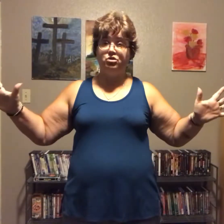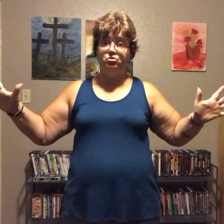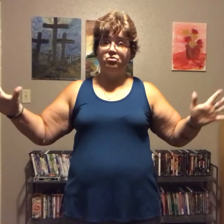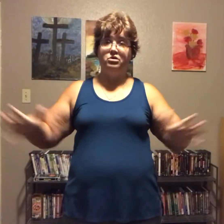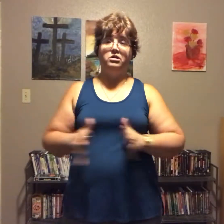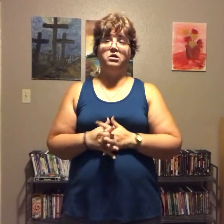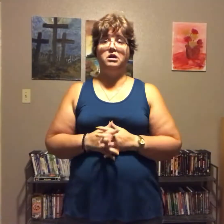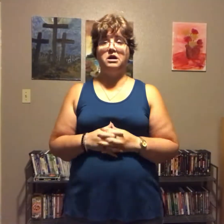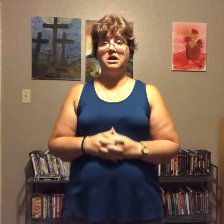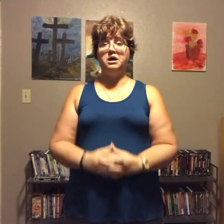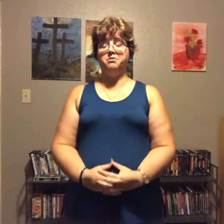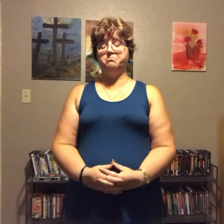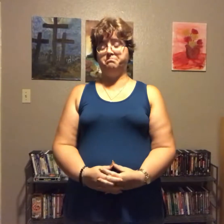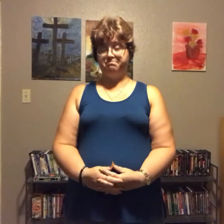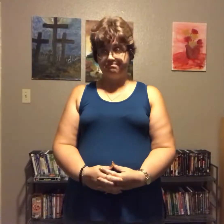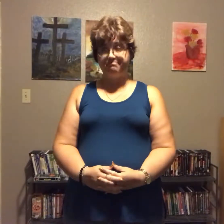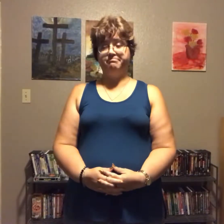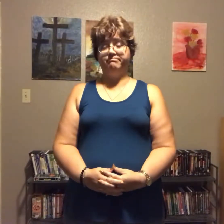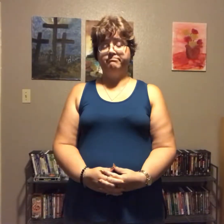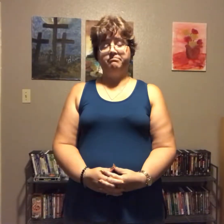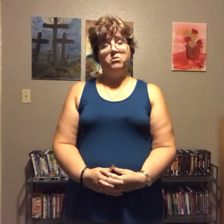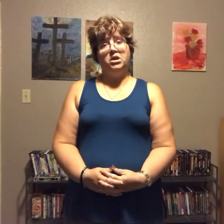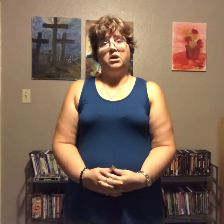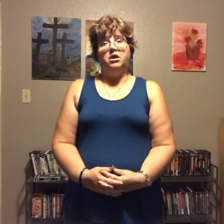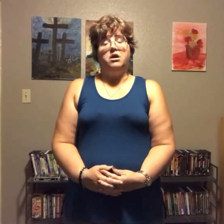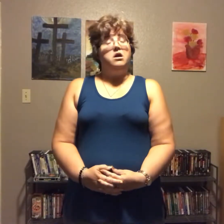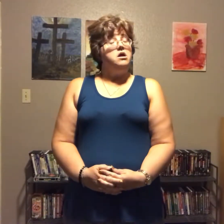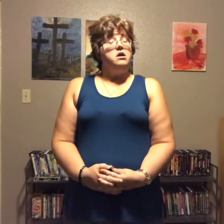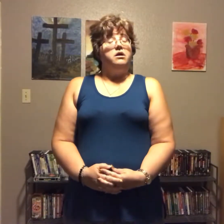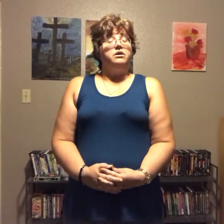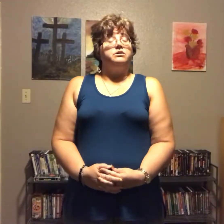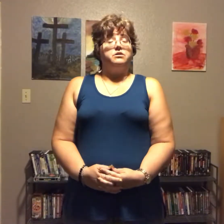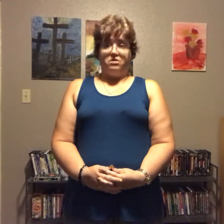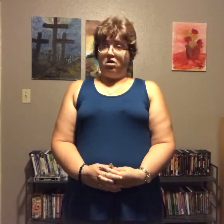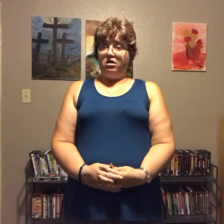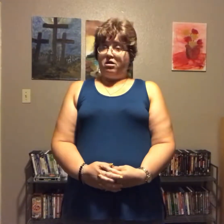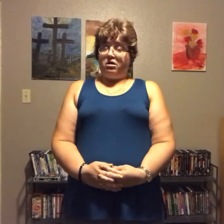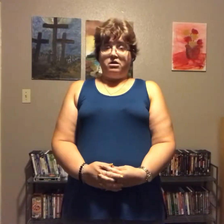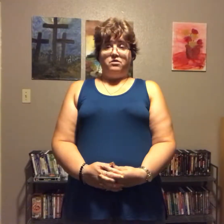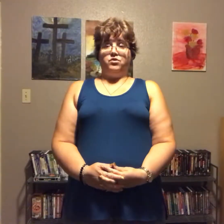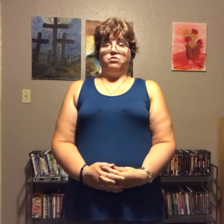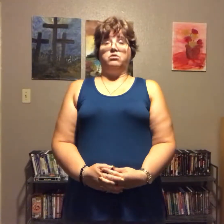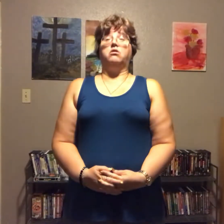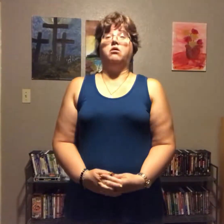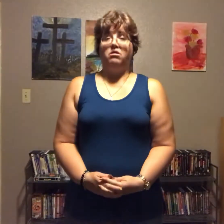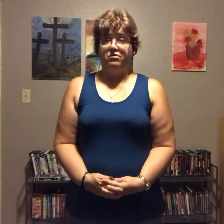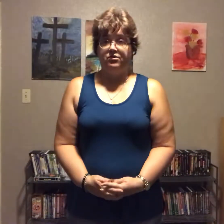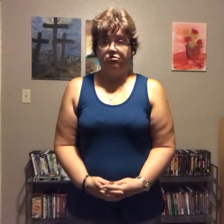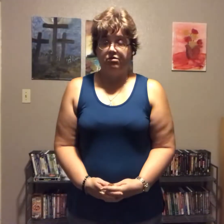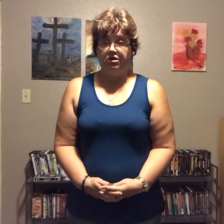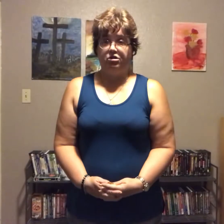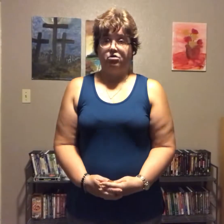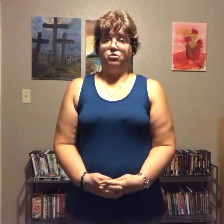tell any of you and all of you thank you